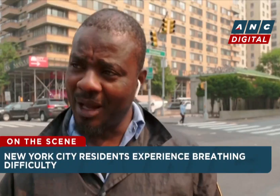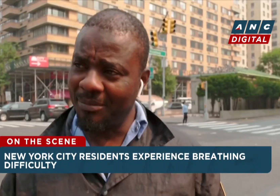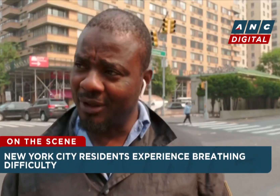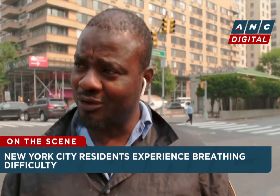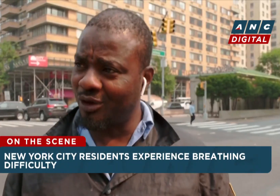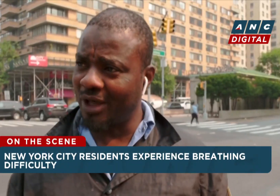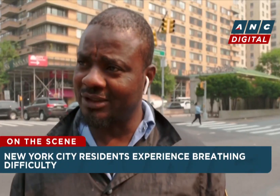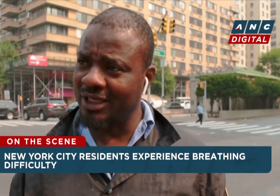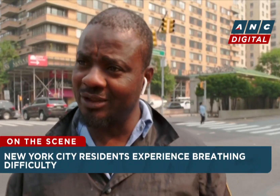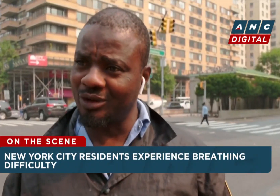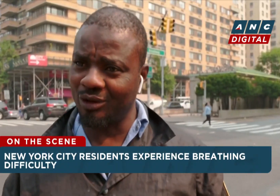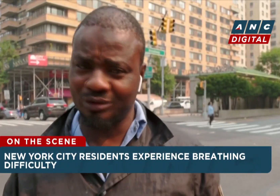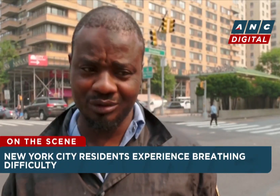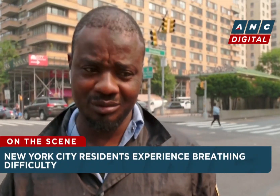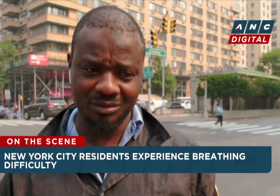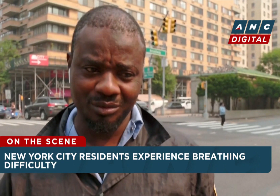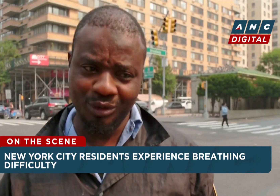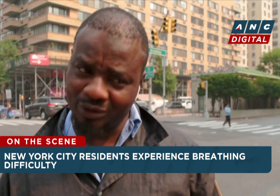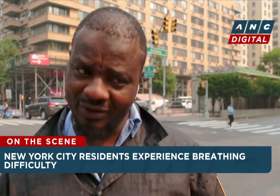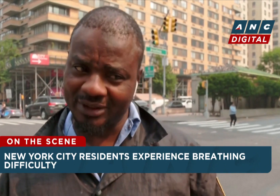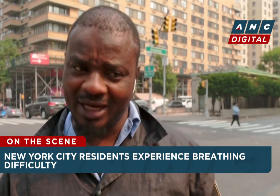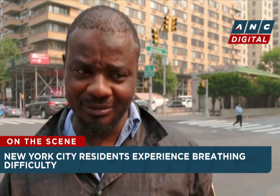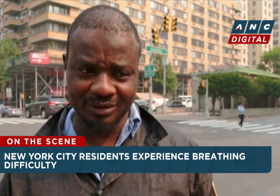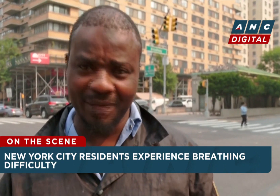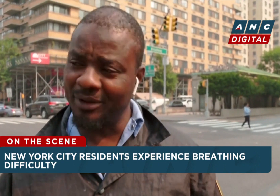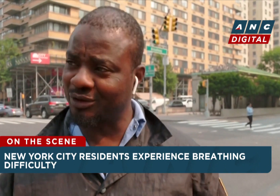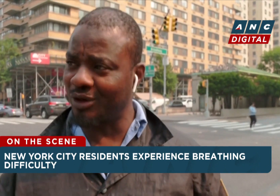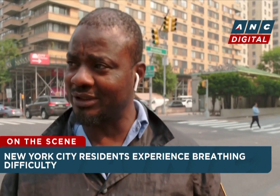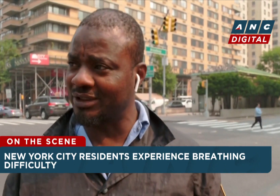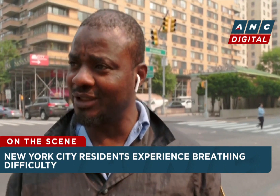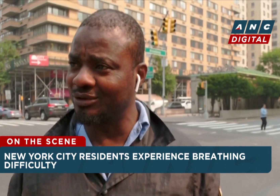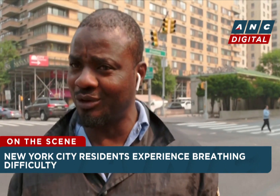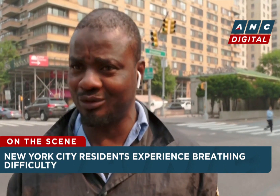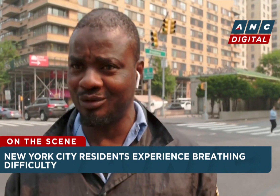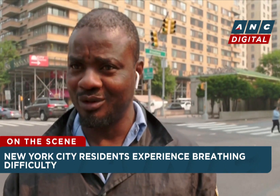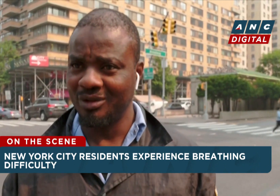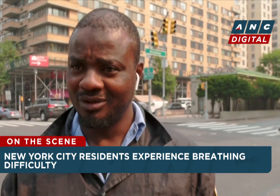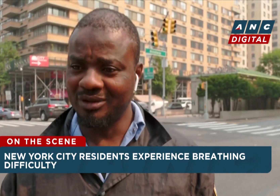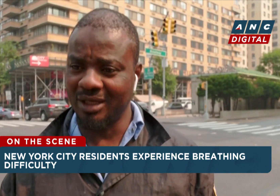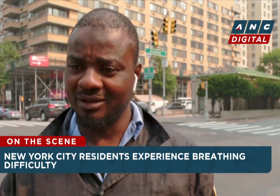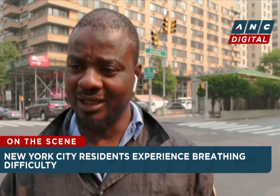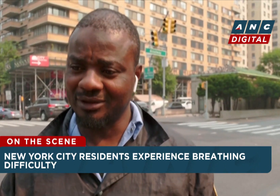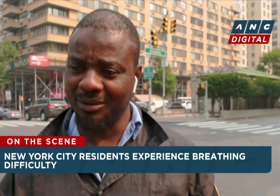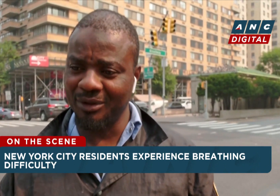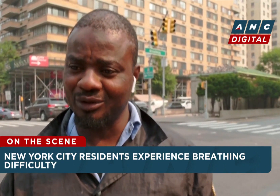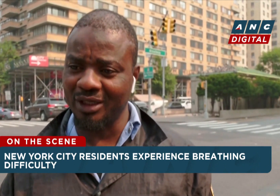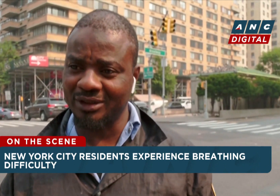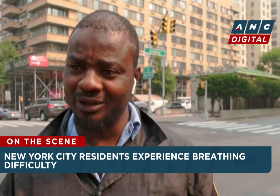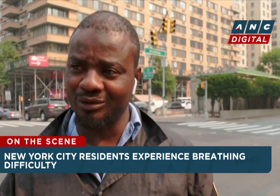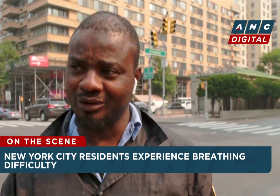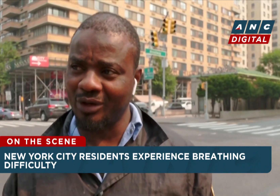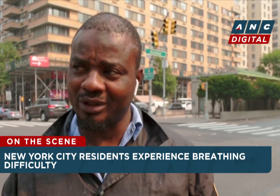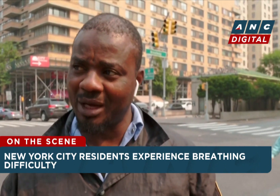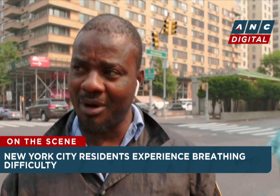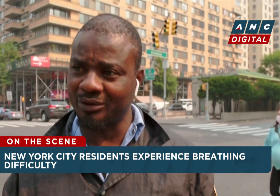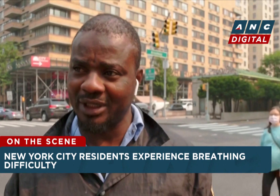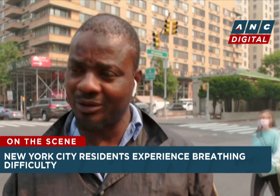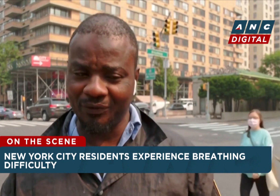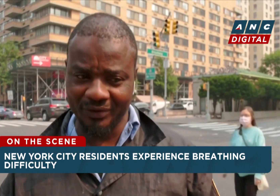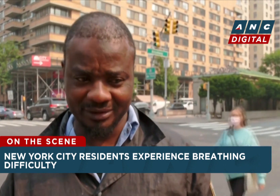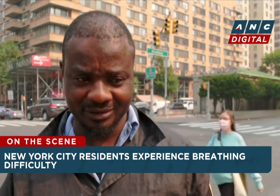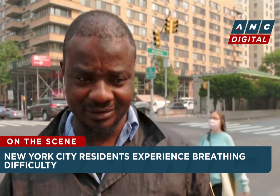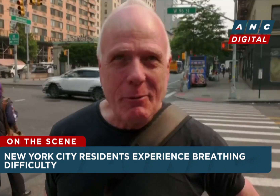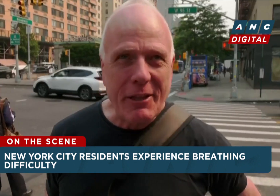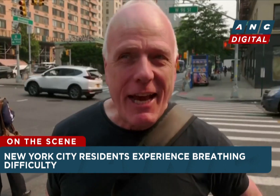sad. I make sure I stay indoors. Most of the times, I make sure I stay indoors. Yeah, I make sure I stay indoors. I don't come